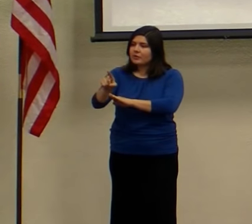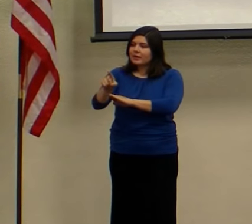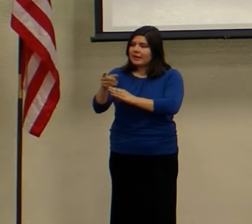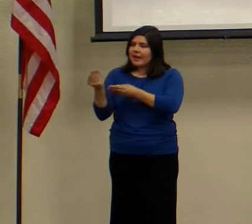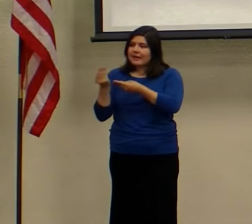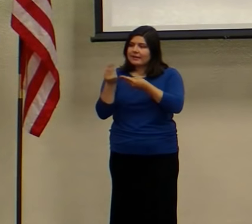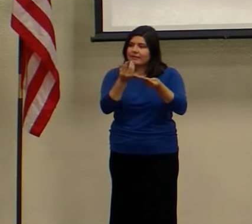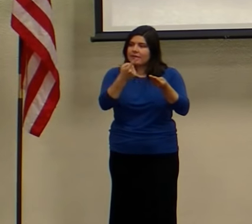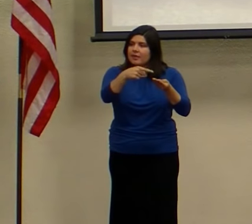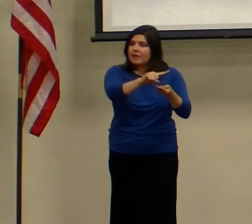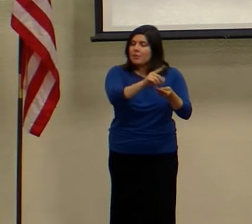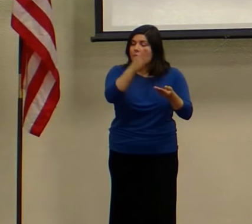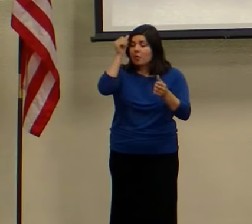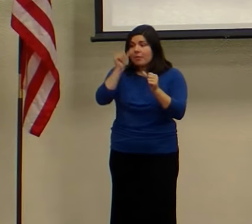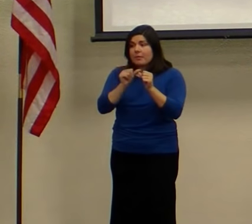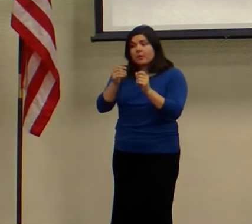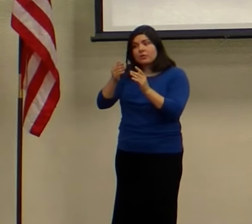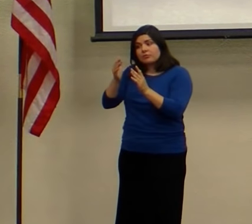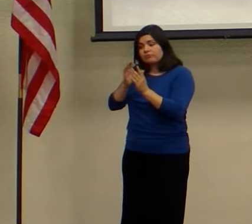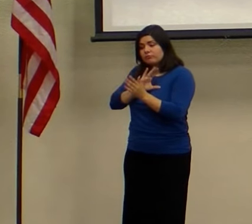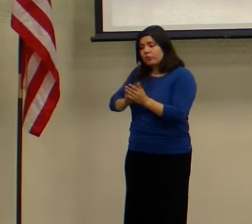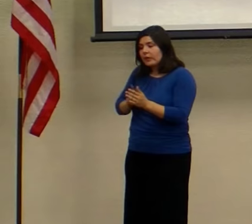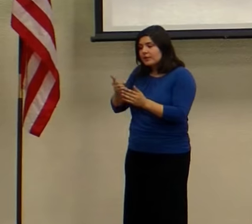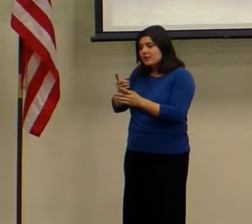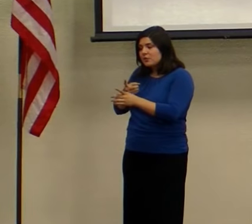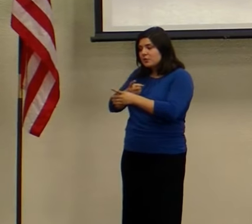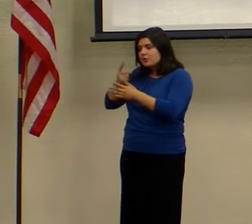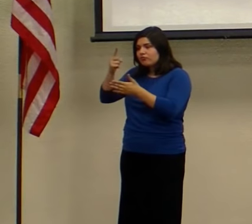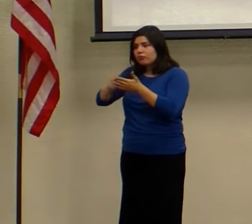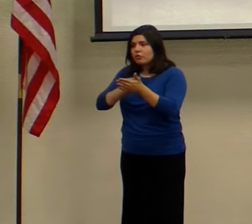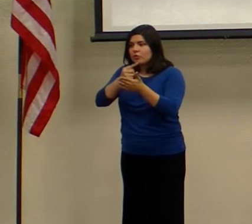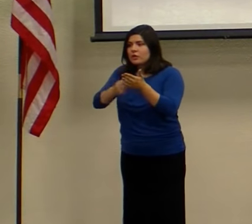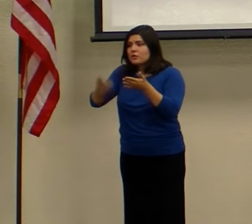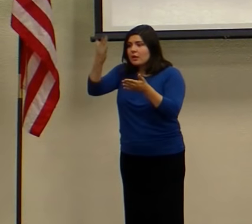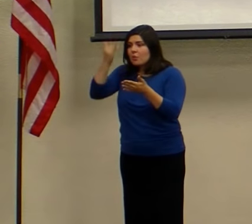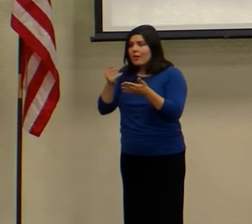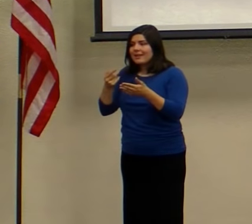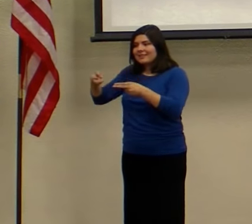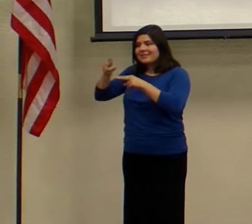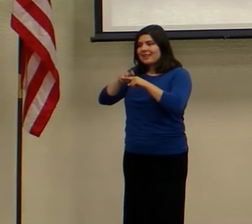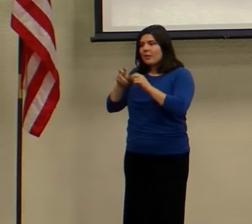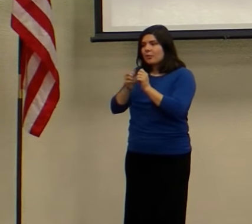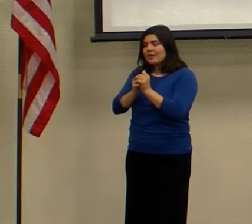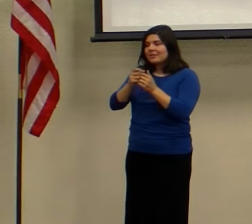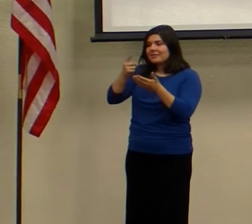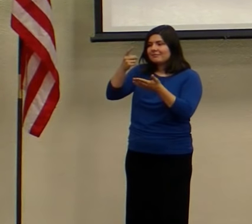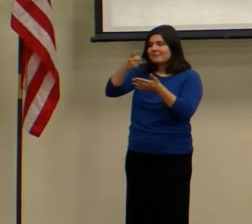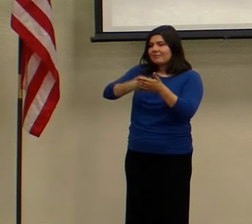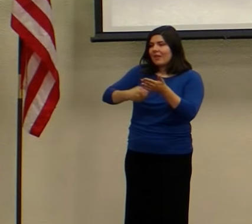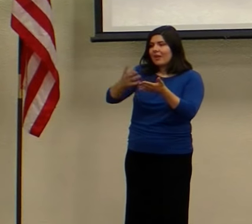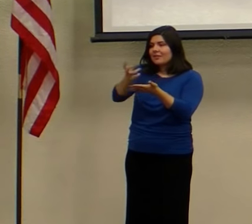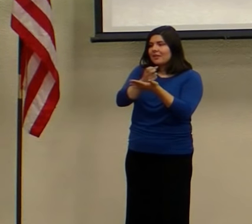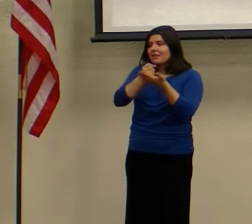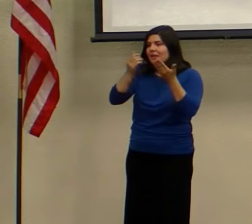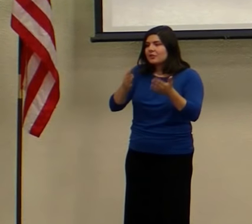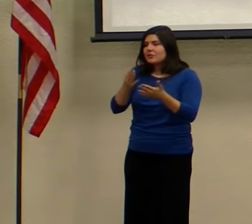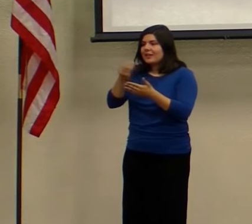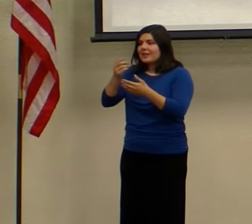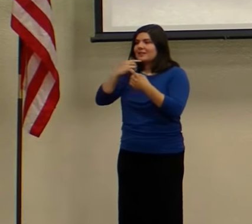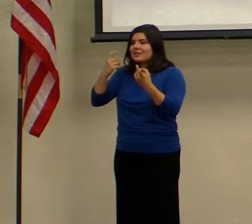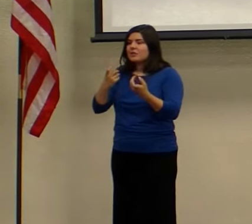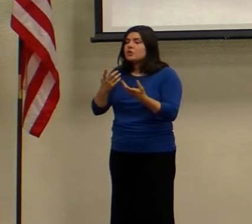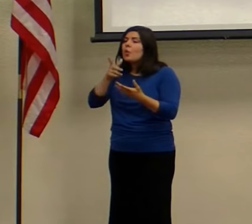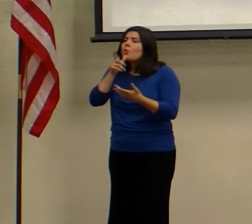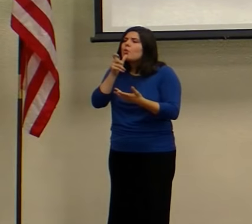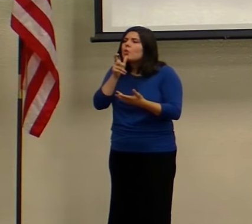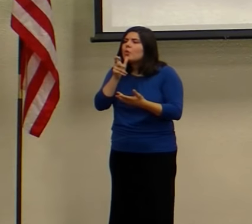Because remember, Christ was criticized because he sat with tax collectors and sinners. So who are the tax collectors